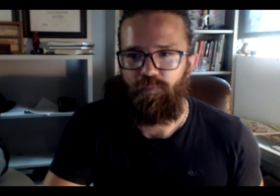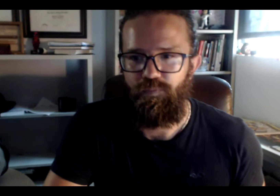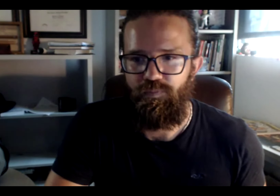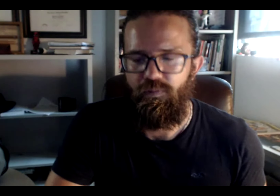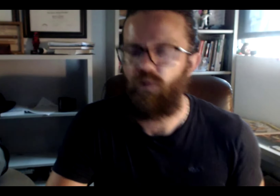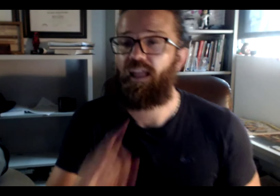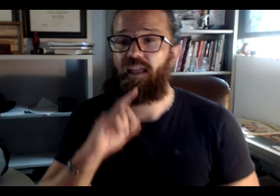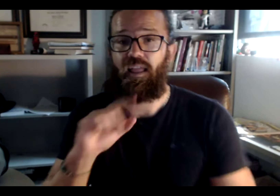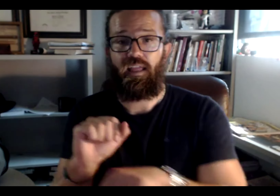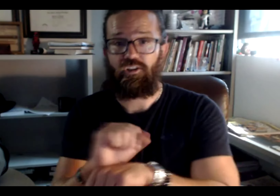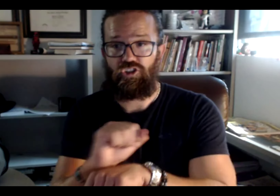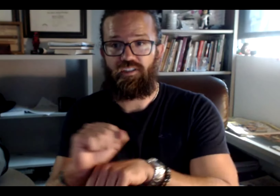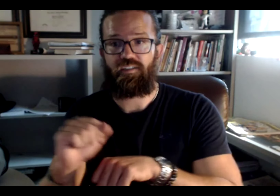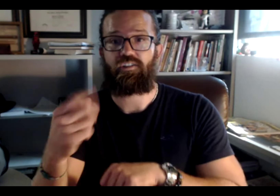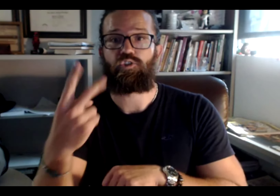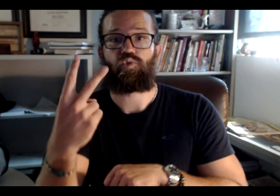Something else I'd like to show you?